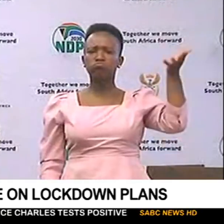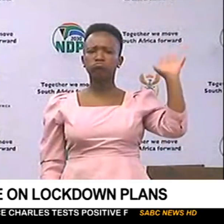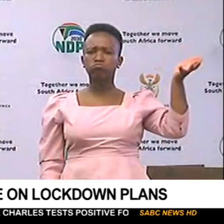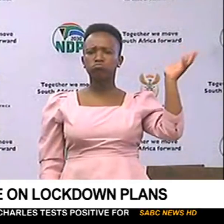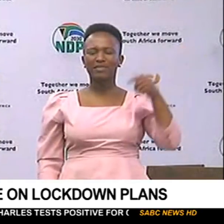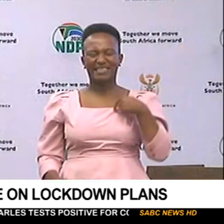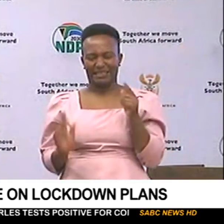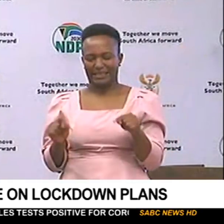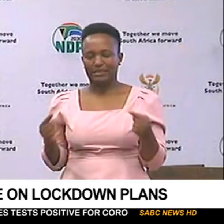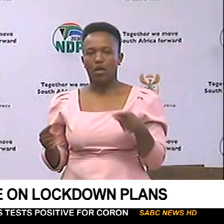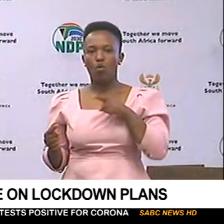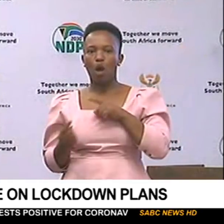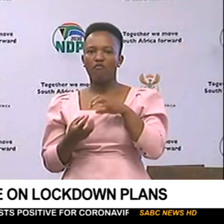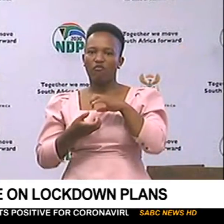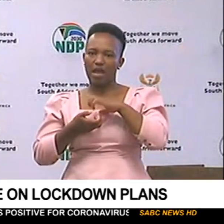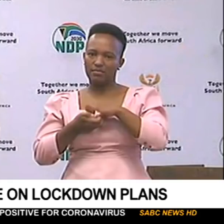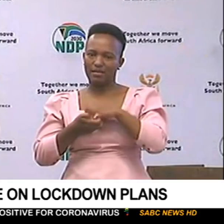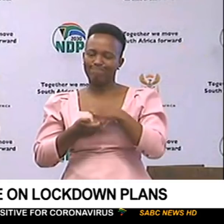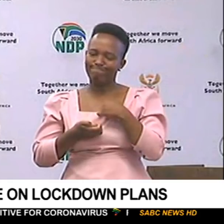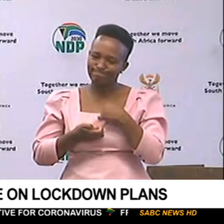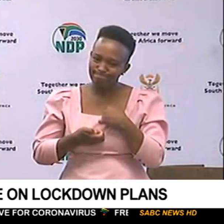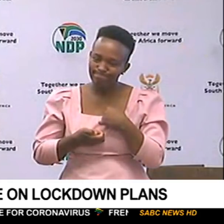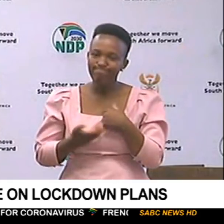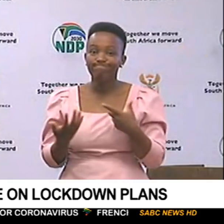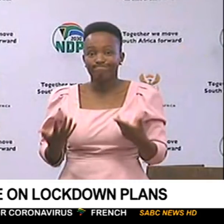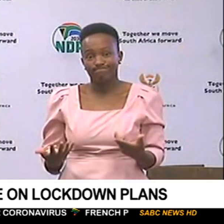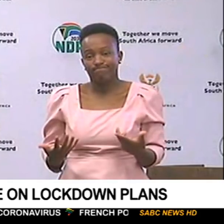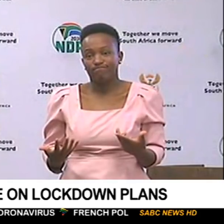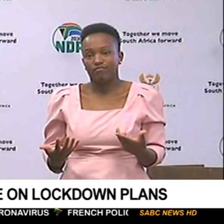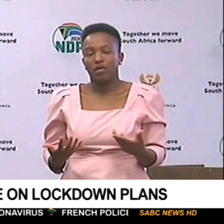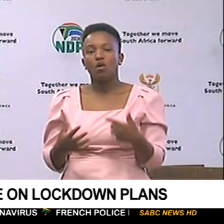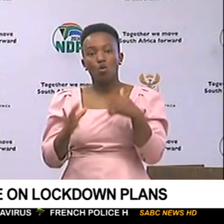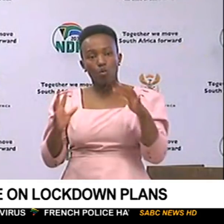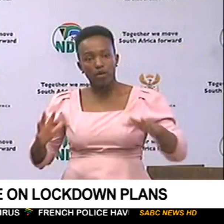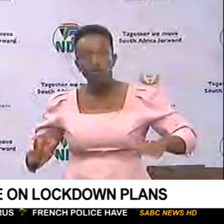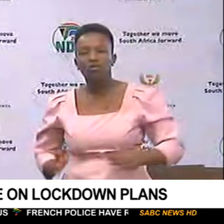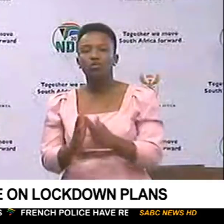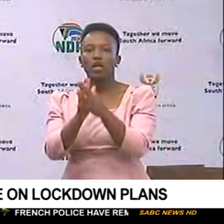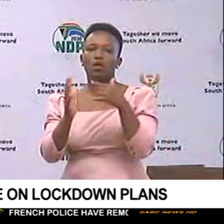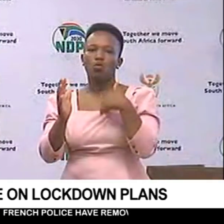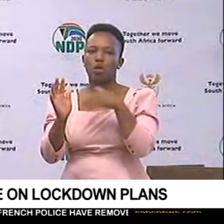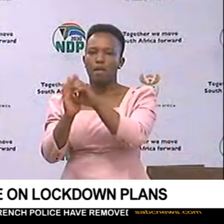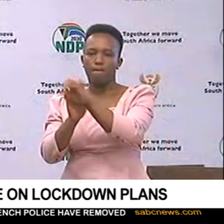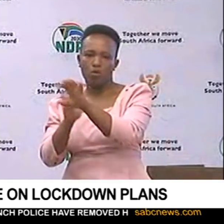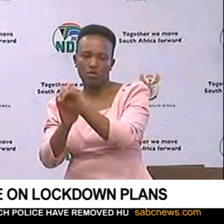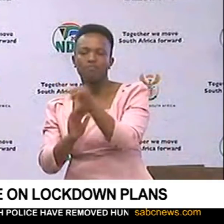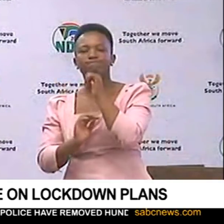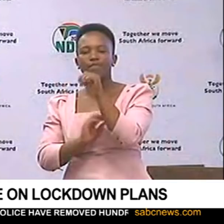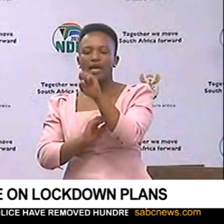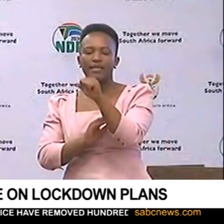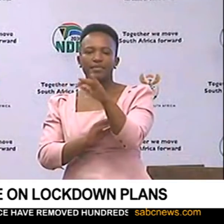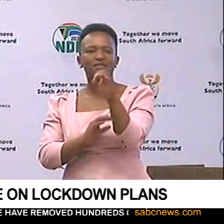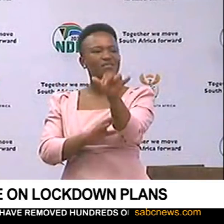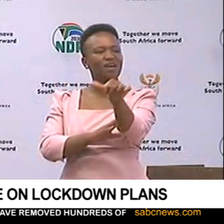best during the Easter weekend. It is in this context that together with the broadcasters, both SABC